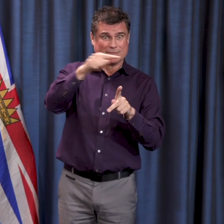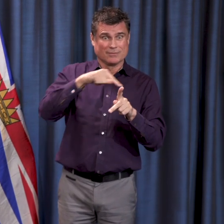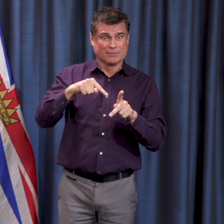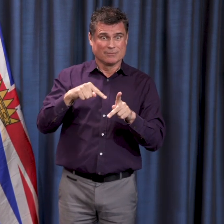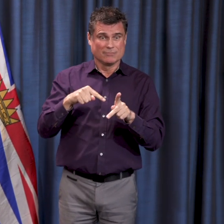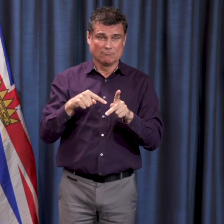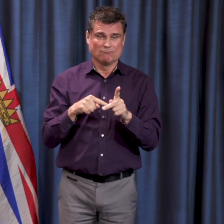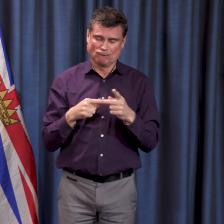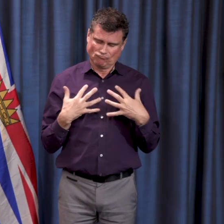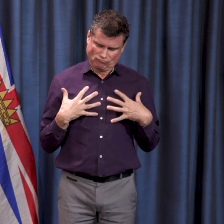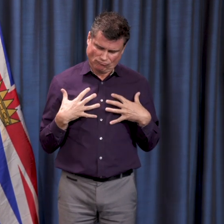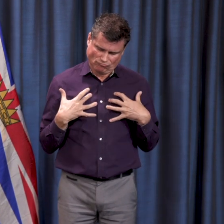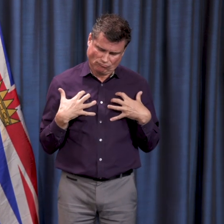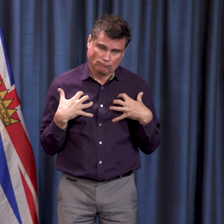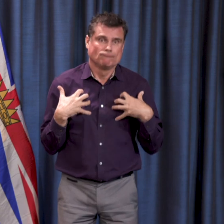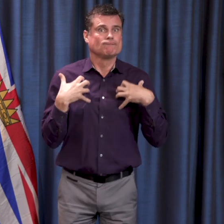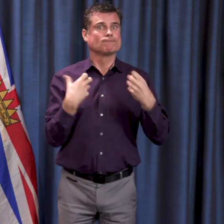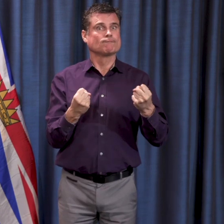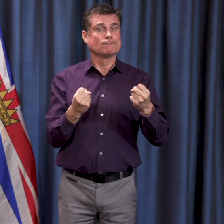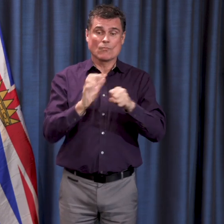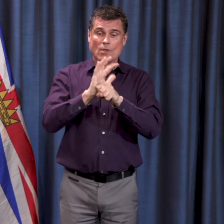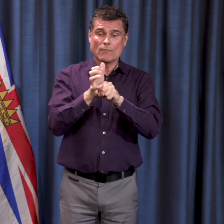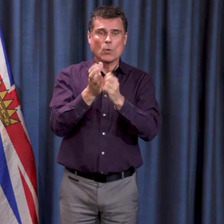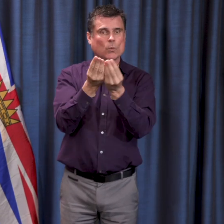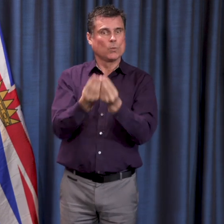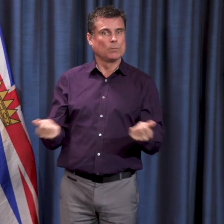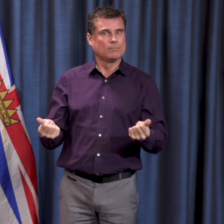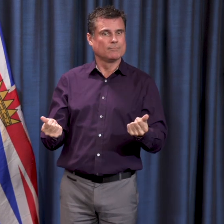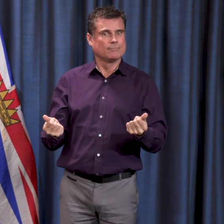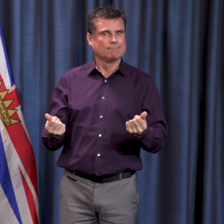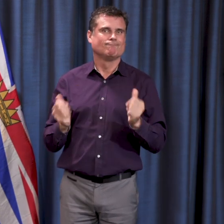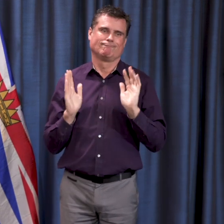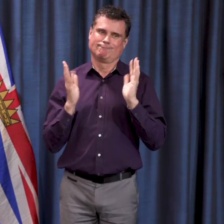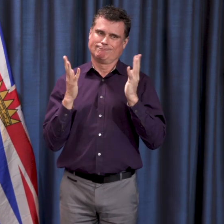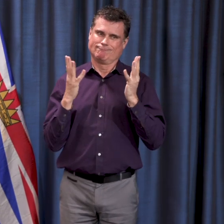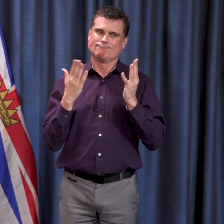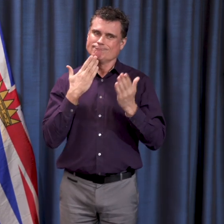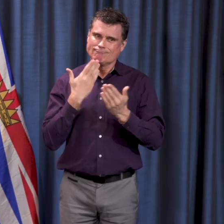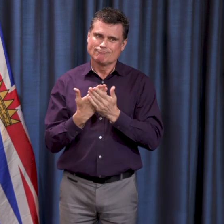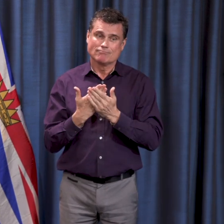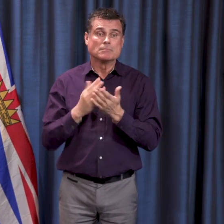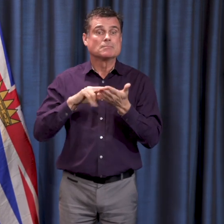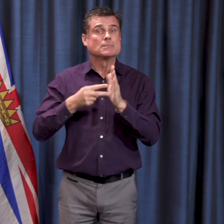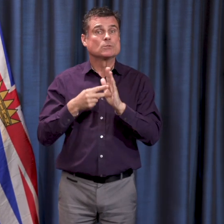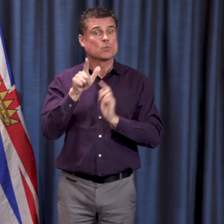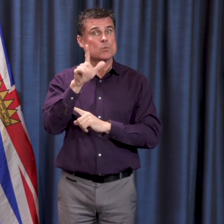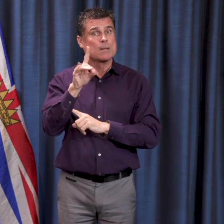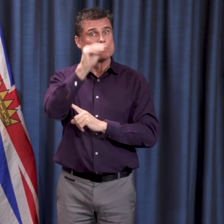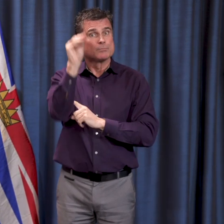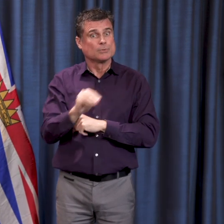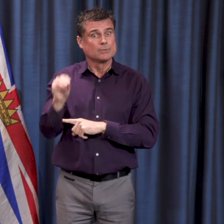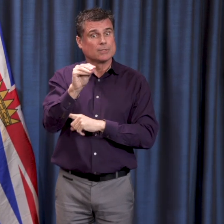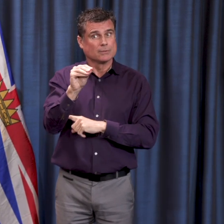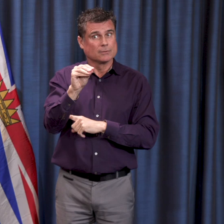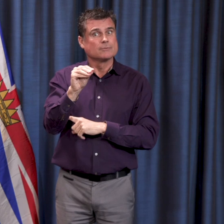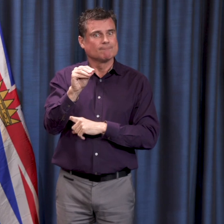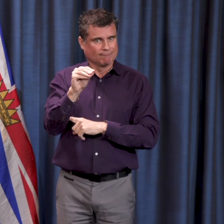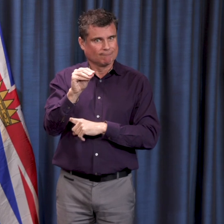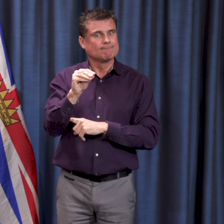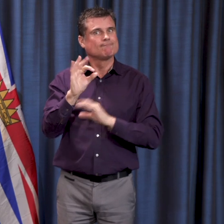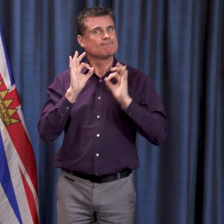So that's 28% of our total cases. And I think that's a really positive thing. It shows us that most people,